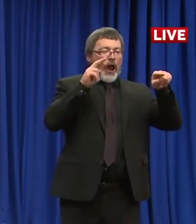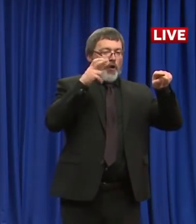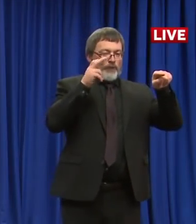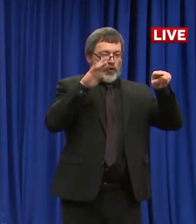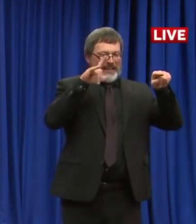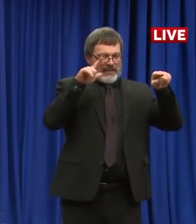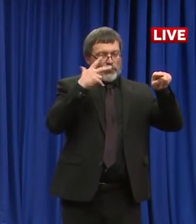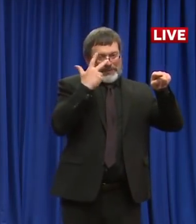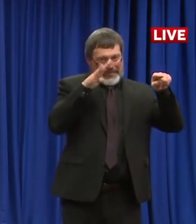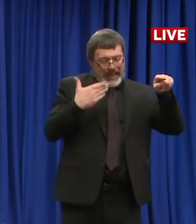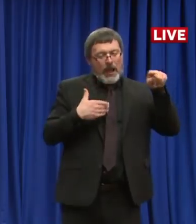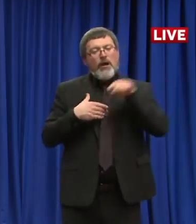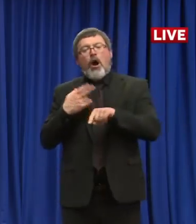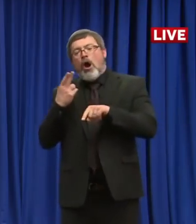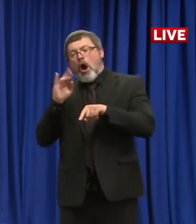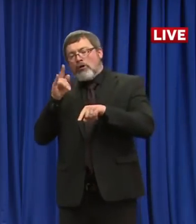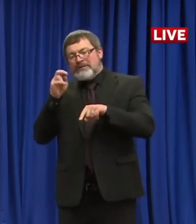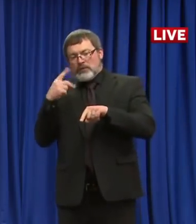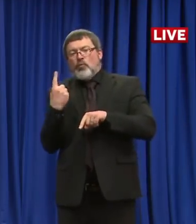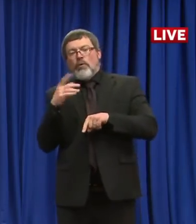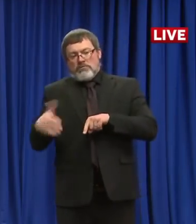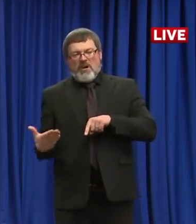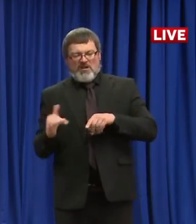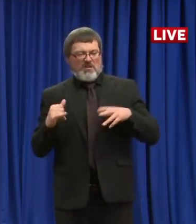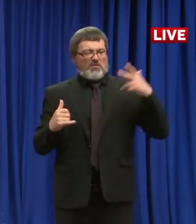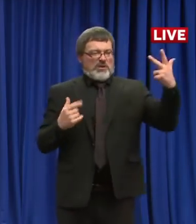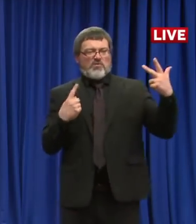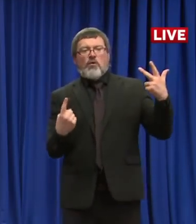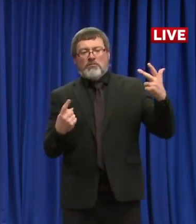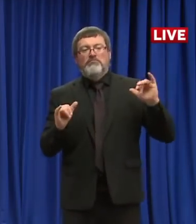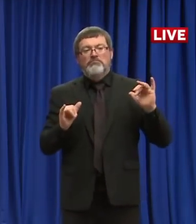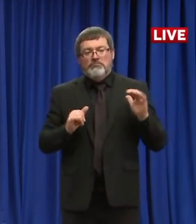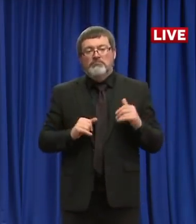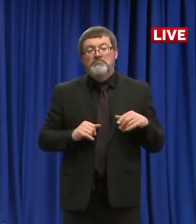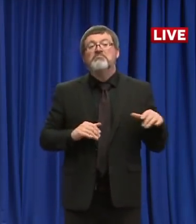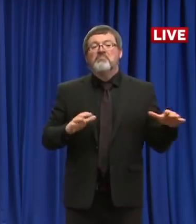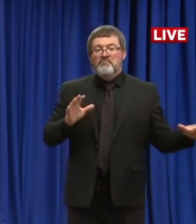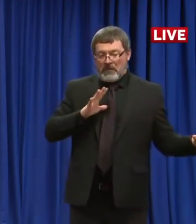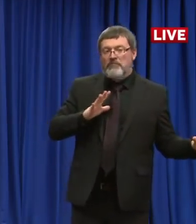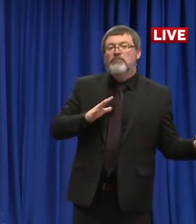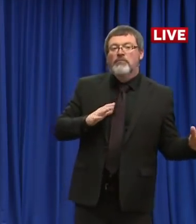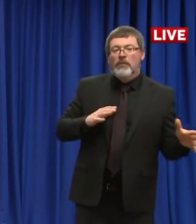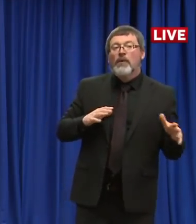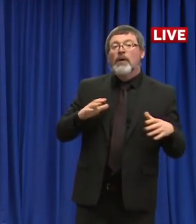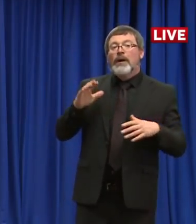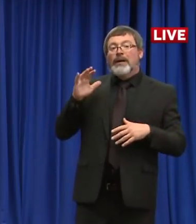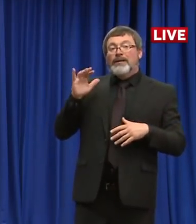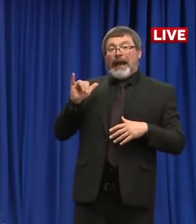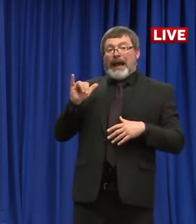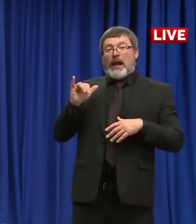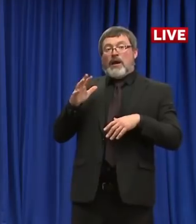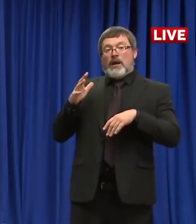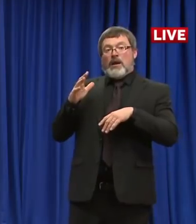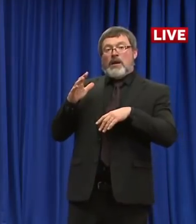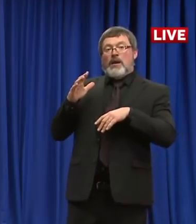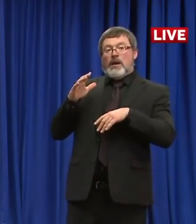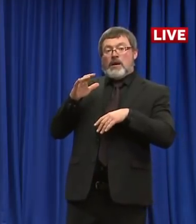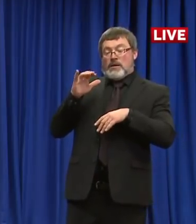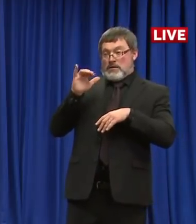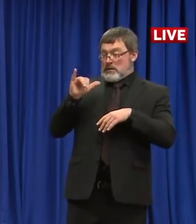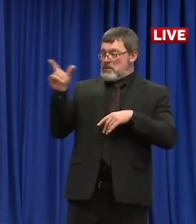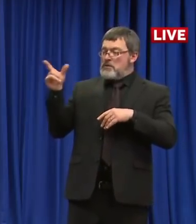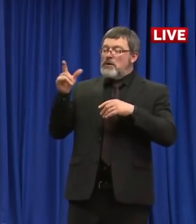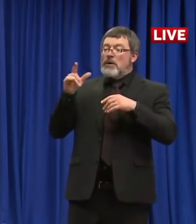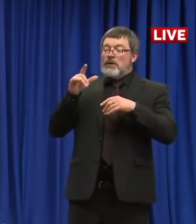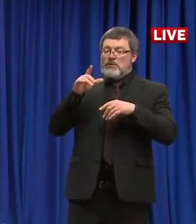how many workers across the state would be eligible for this $300 a week statement? So